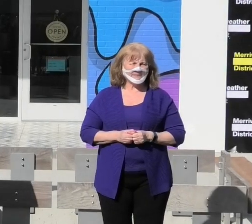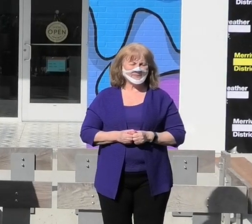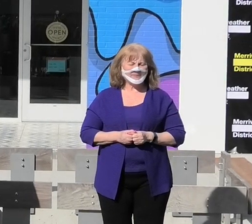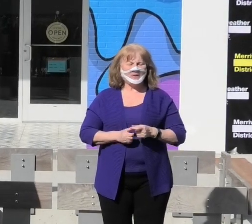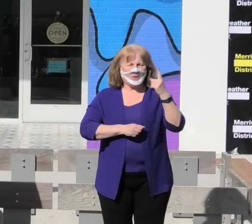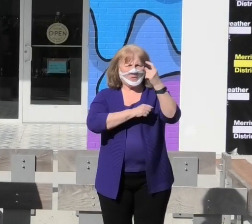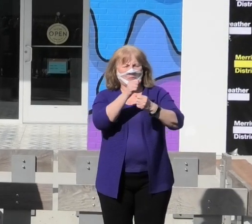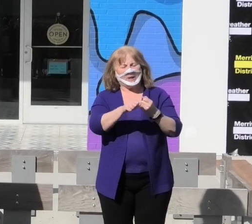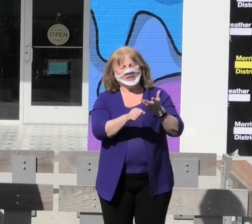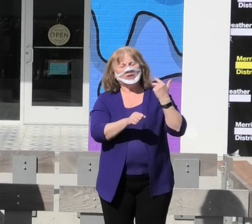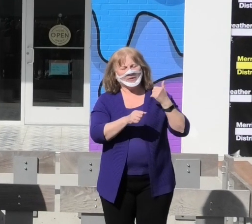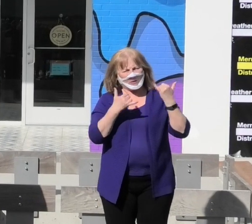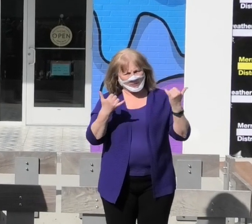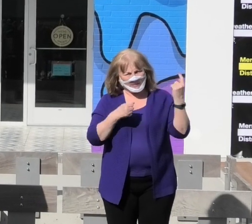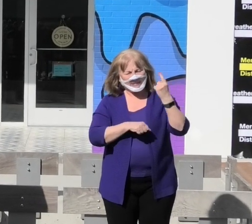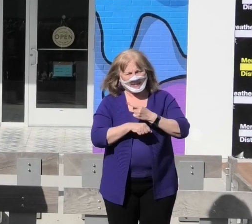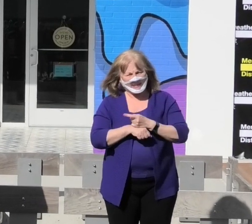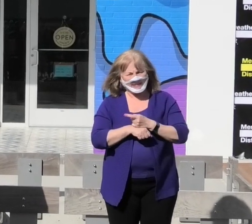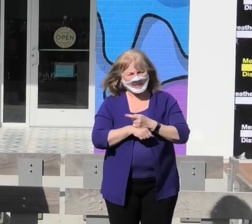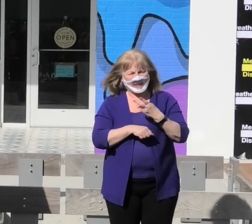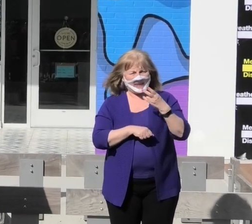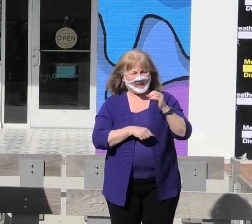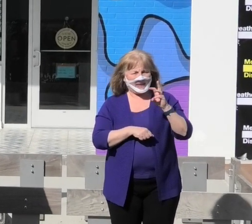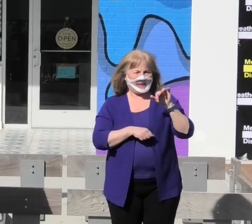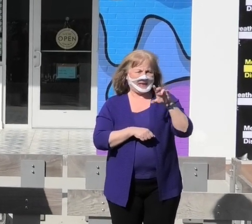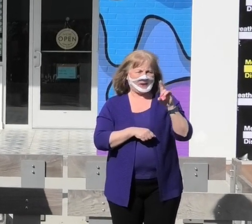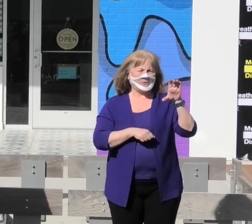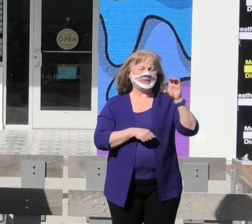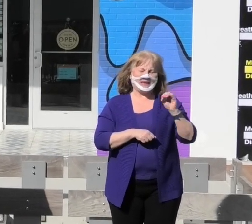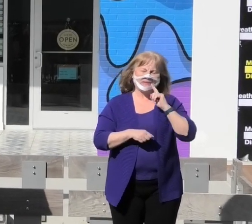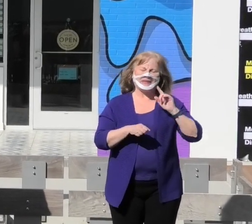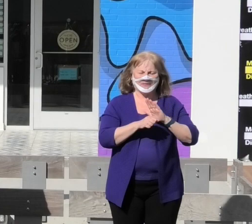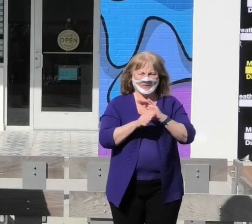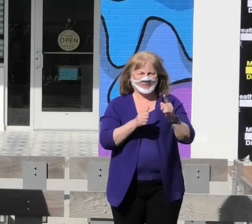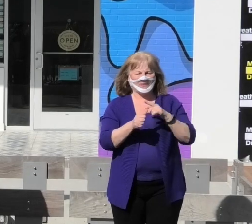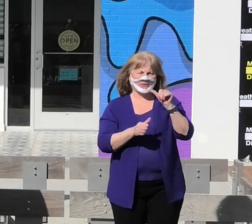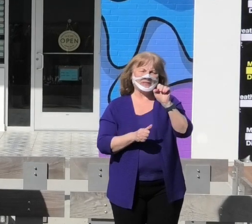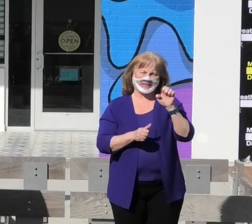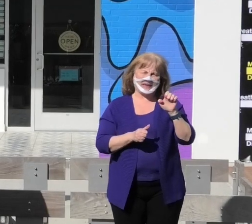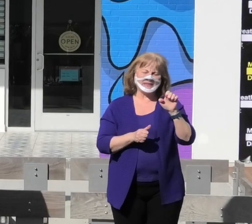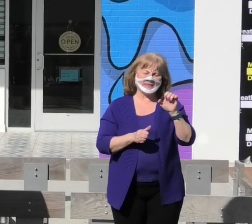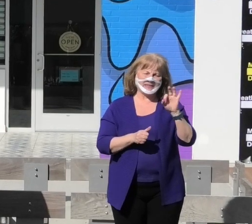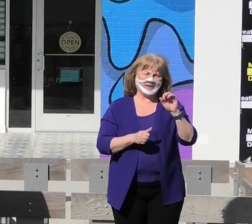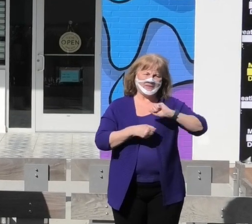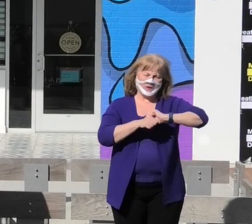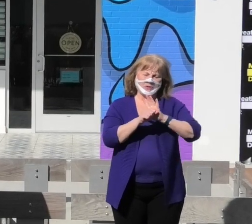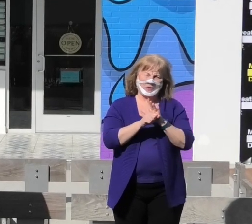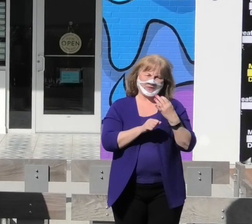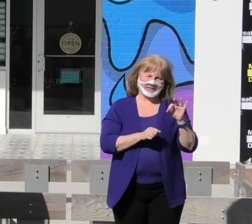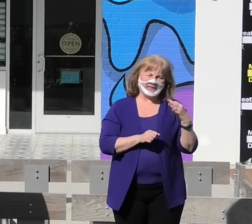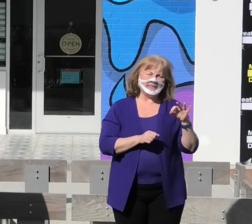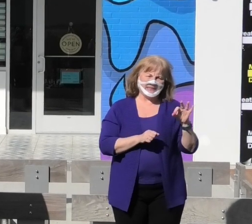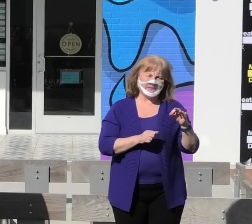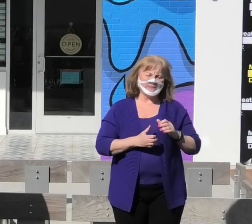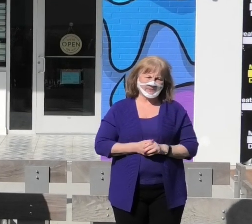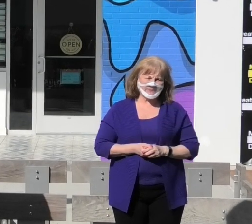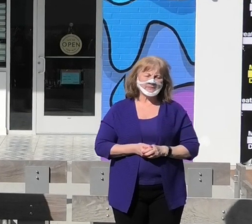A year ago today, Howard County confirmed its first case of COVID-19.